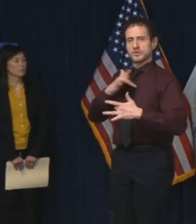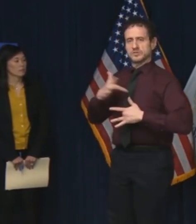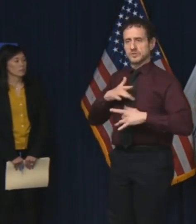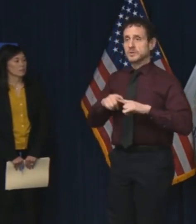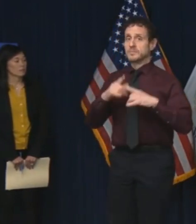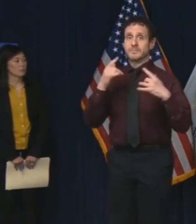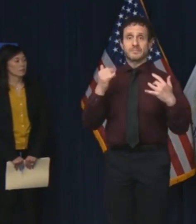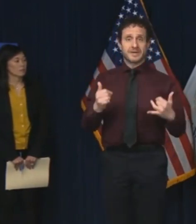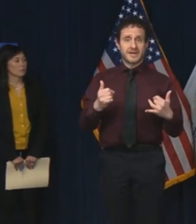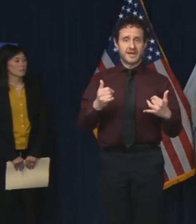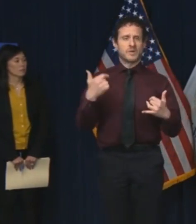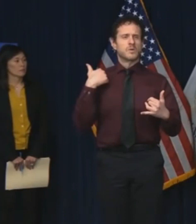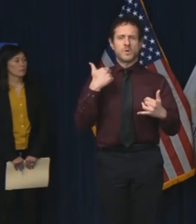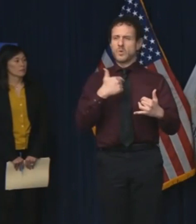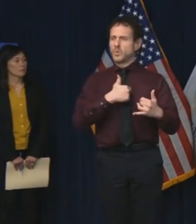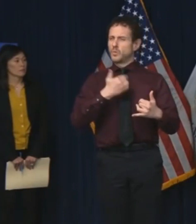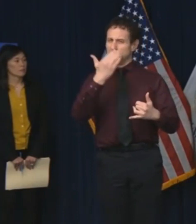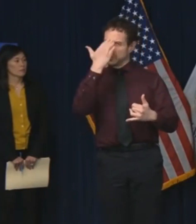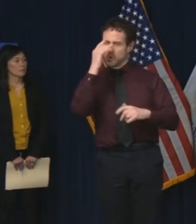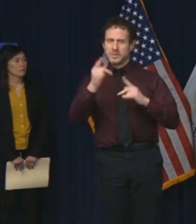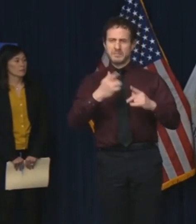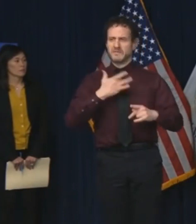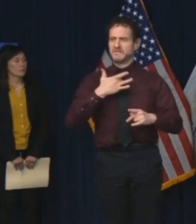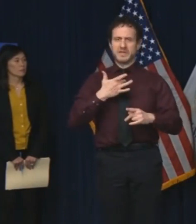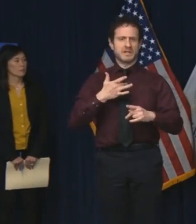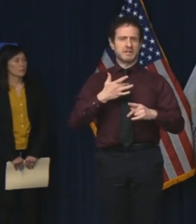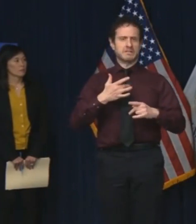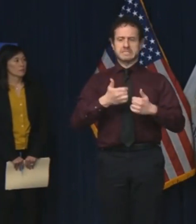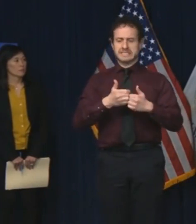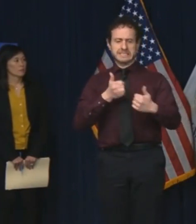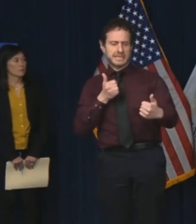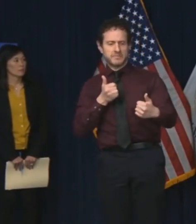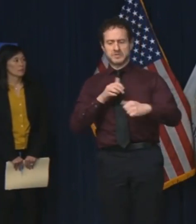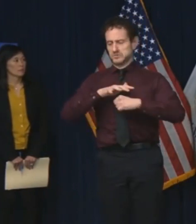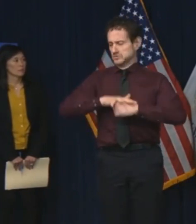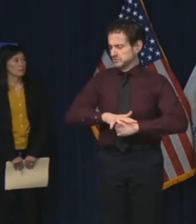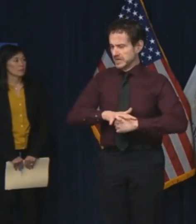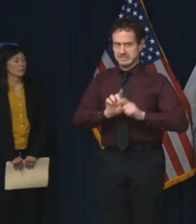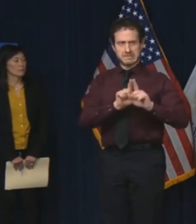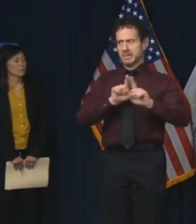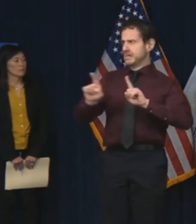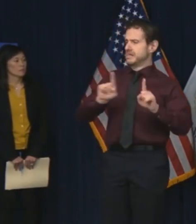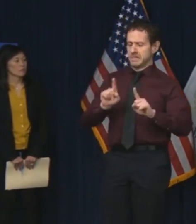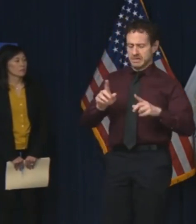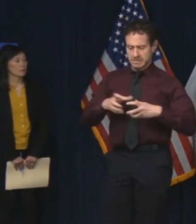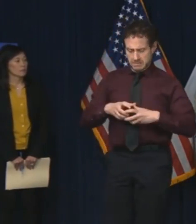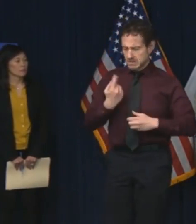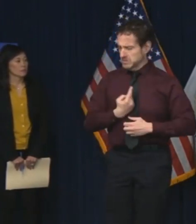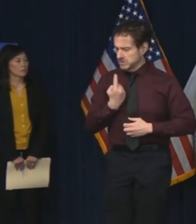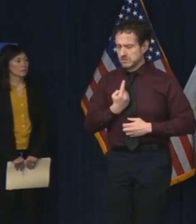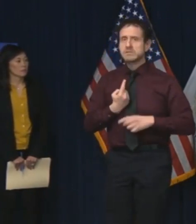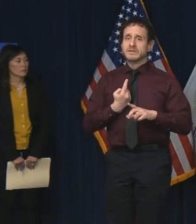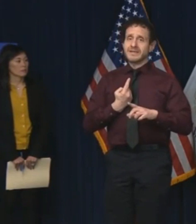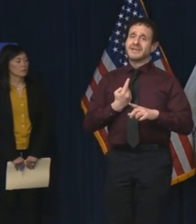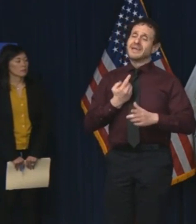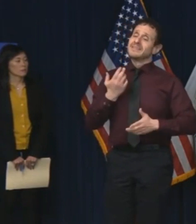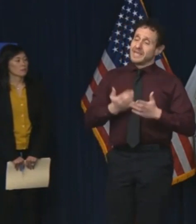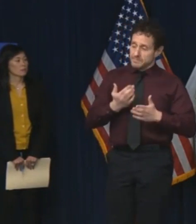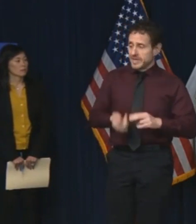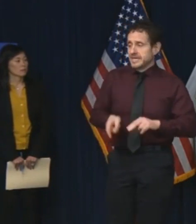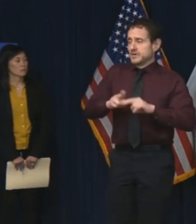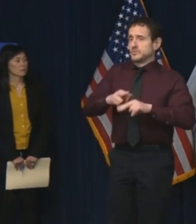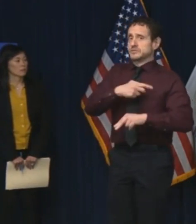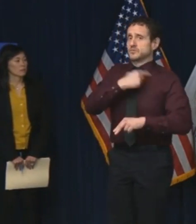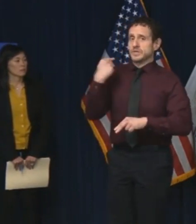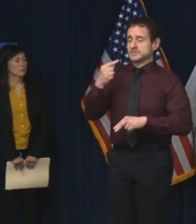moment of heightened social isolation and stress, two of the key factors for the risk of child abuse, It